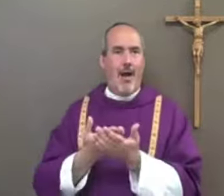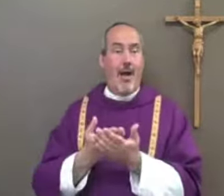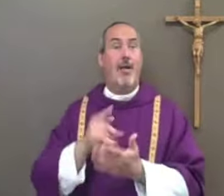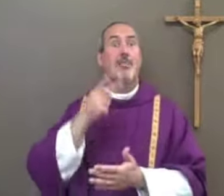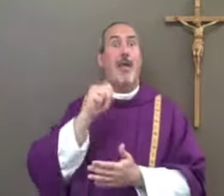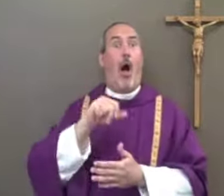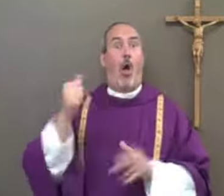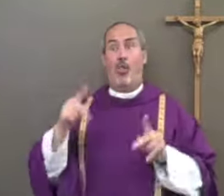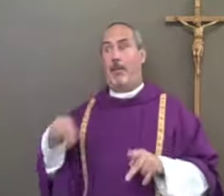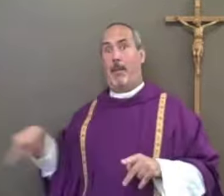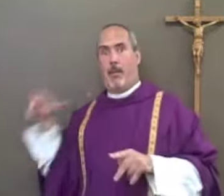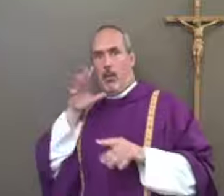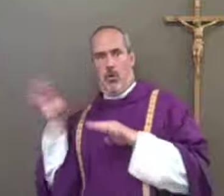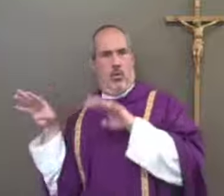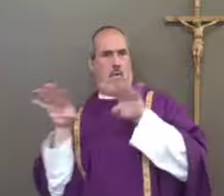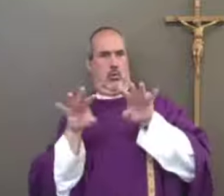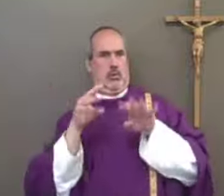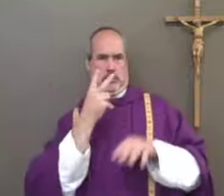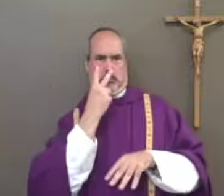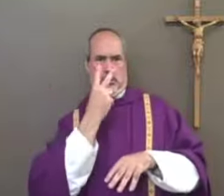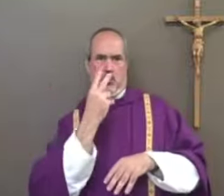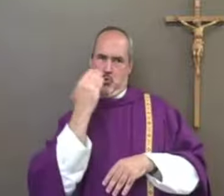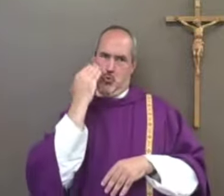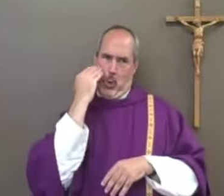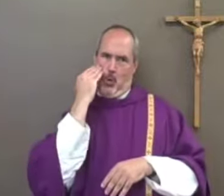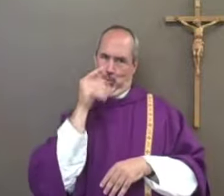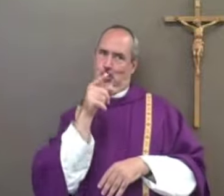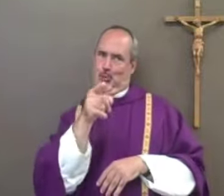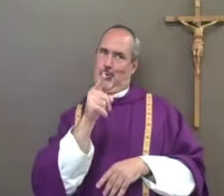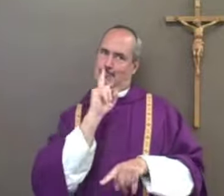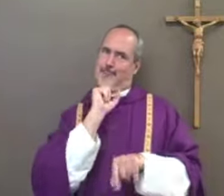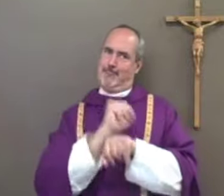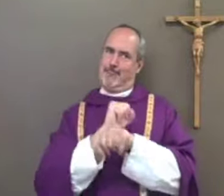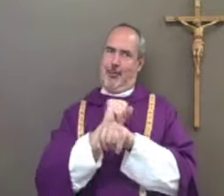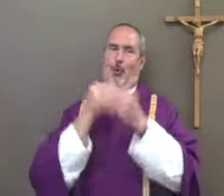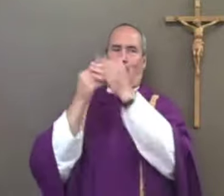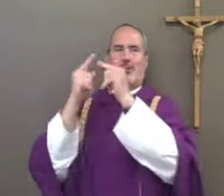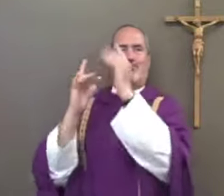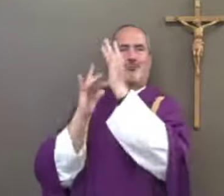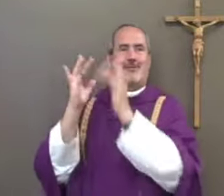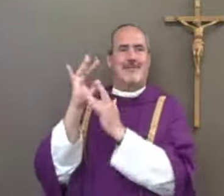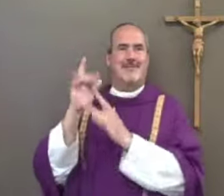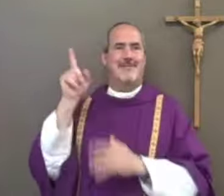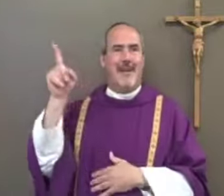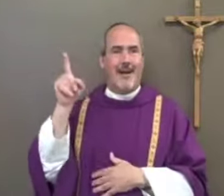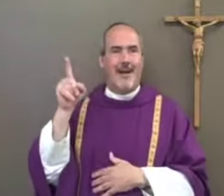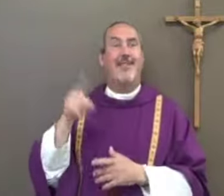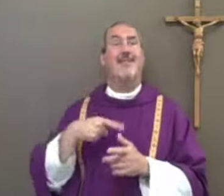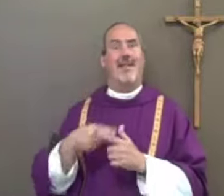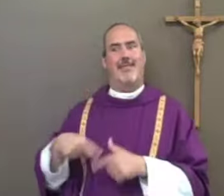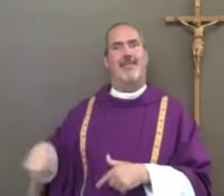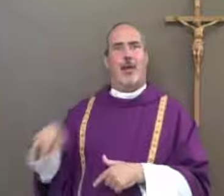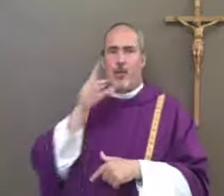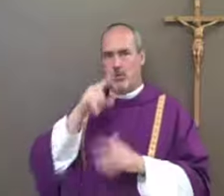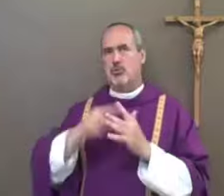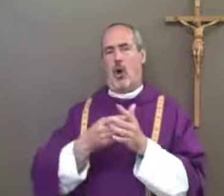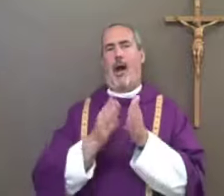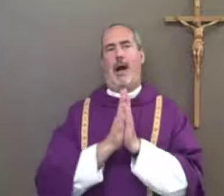God will become much better. And people will look at you and know that you are close to Jesus. Then they,